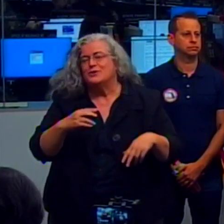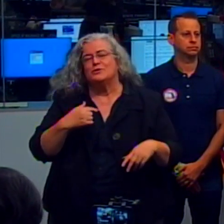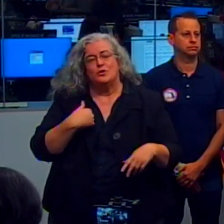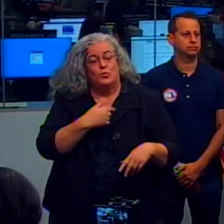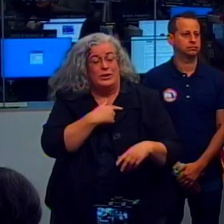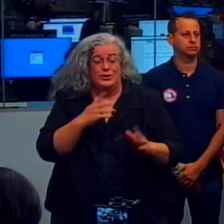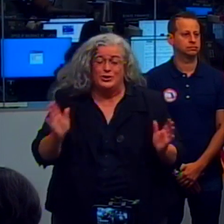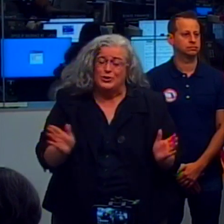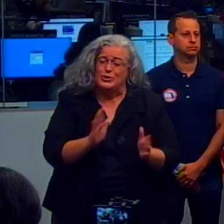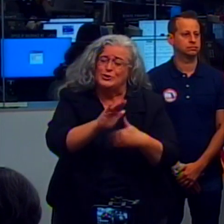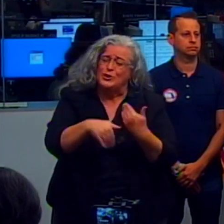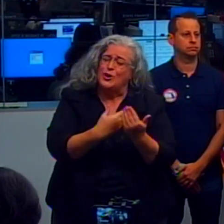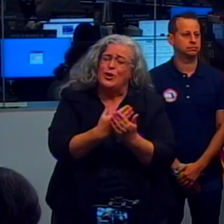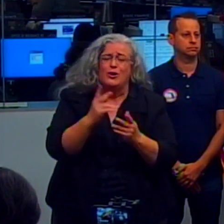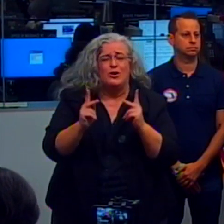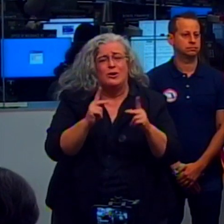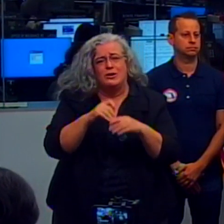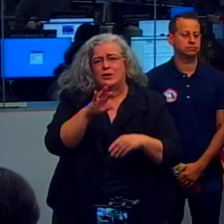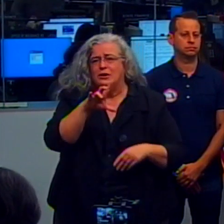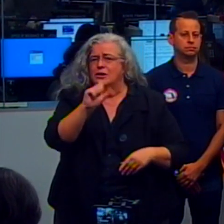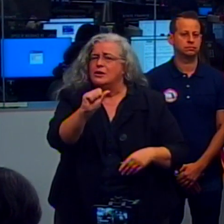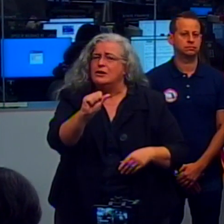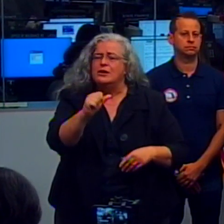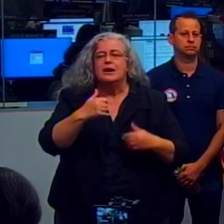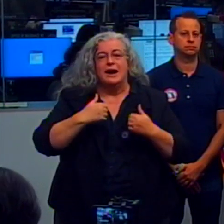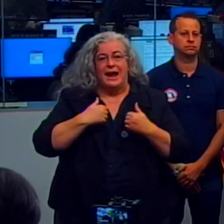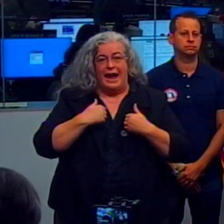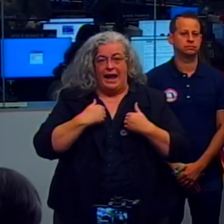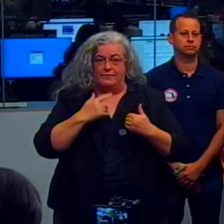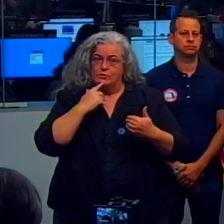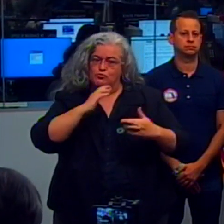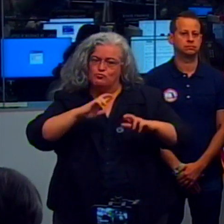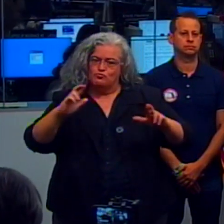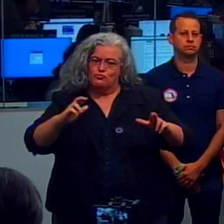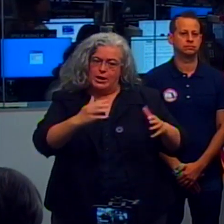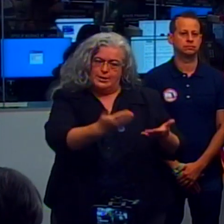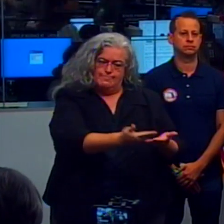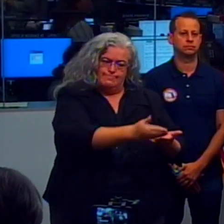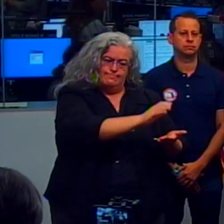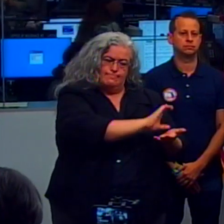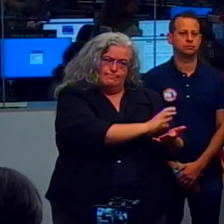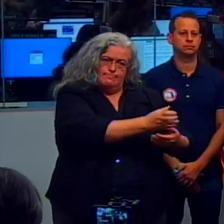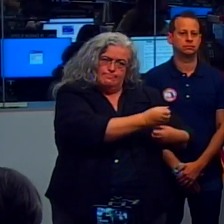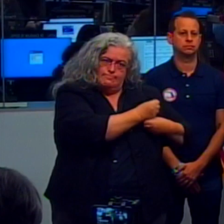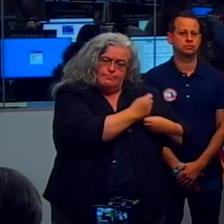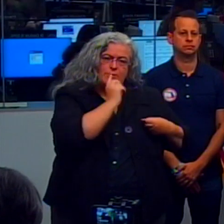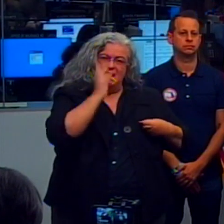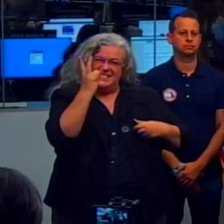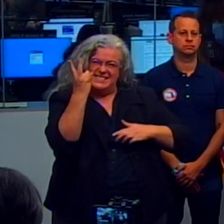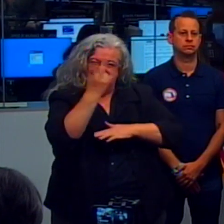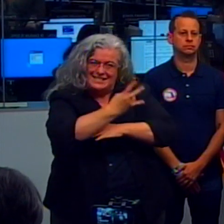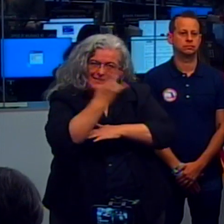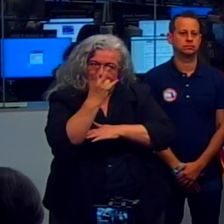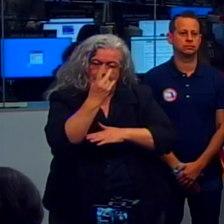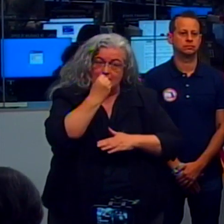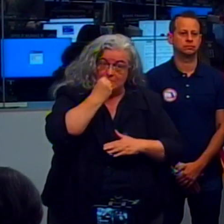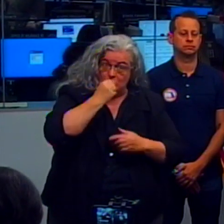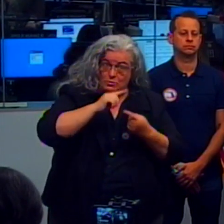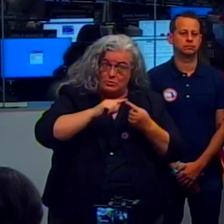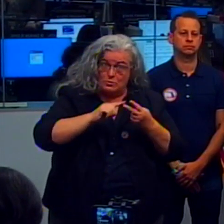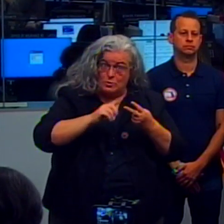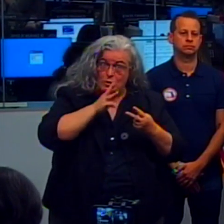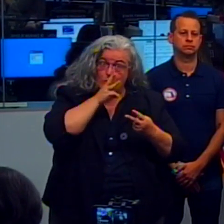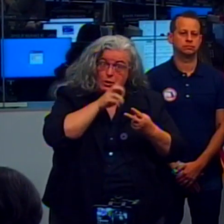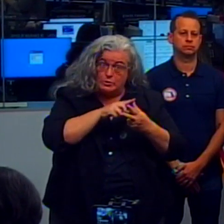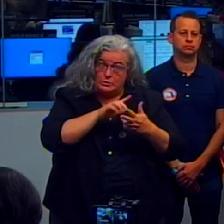we urge all Floridians to have seven days' worth of food, medicine, and water. This is